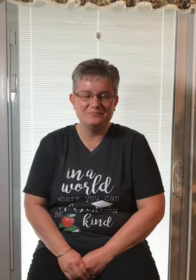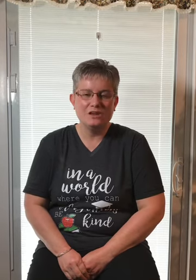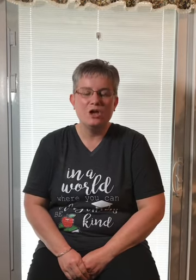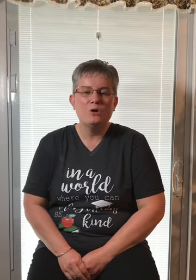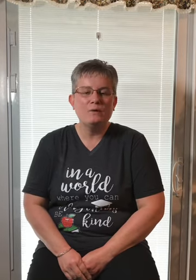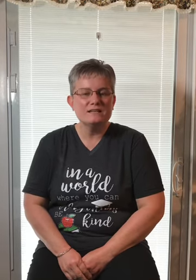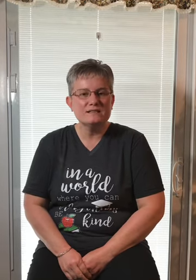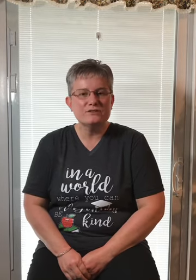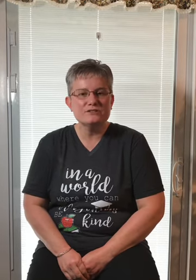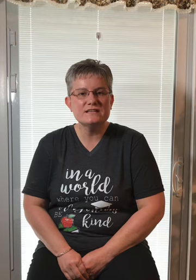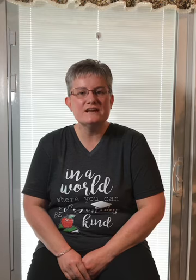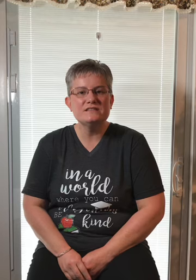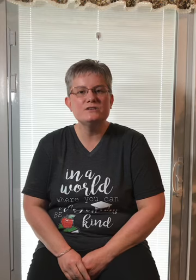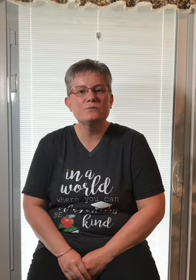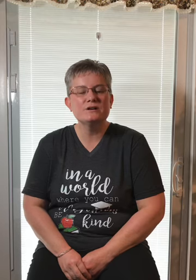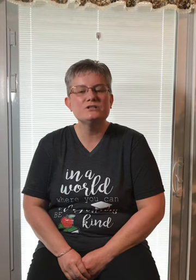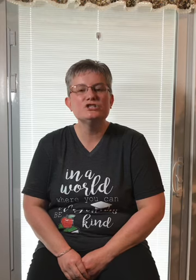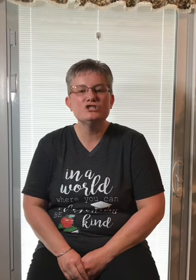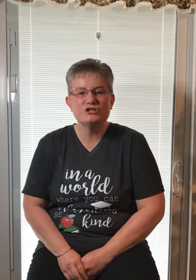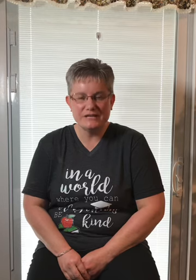What is the first sound in the word sheep?